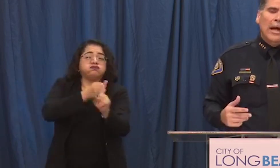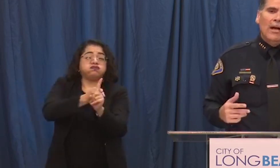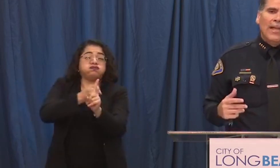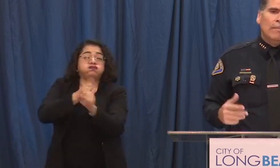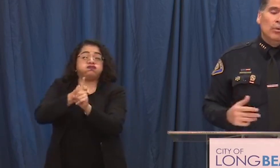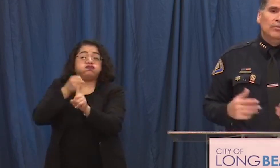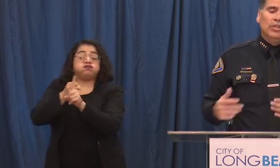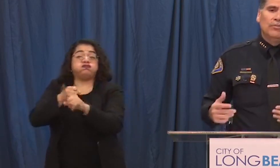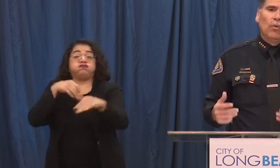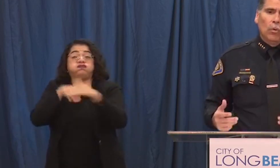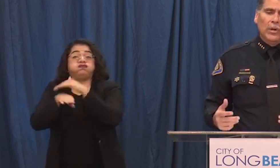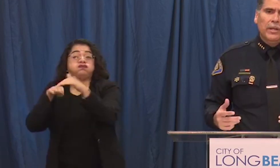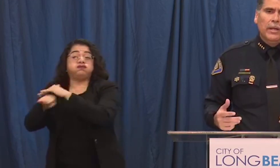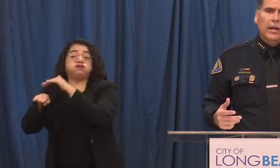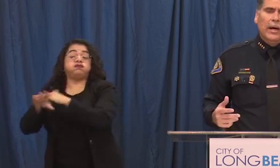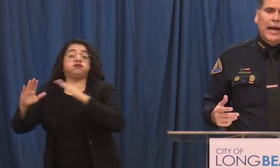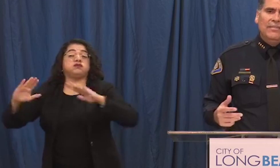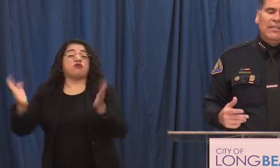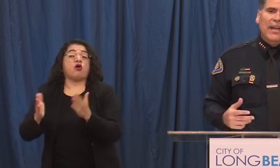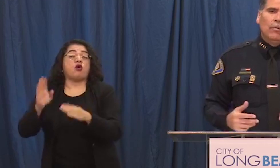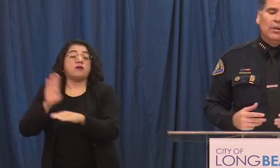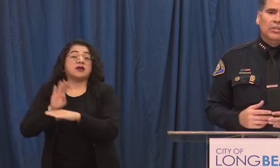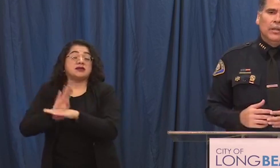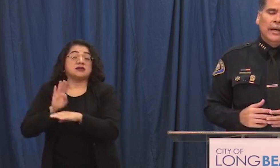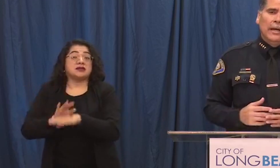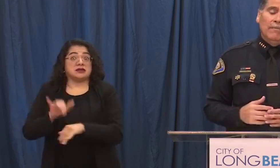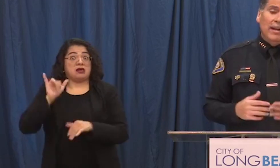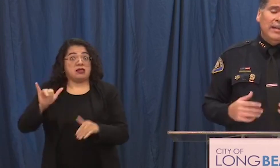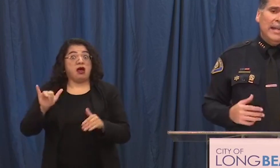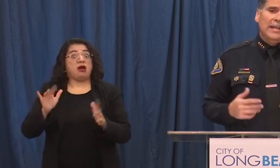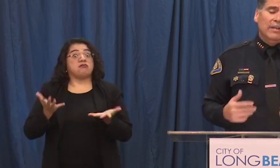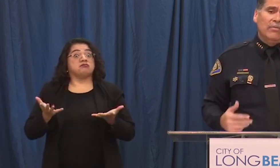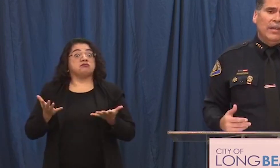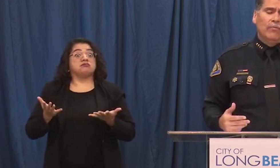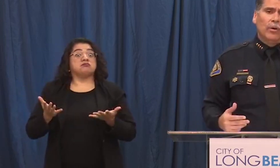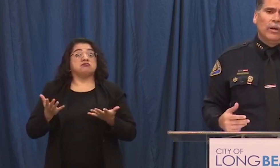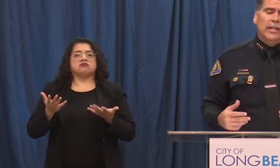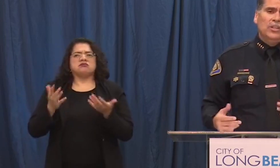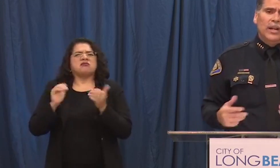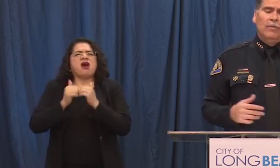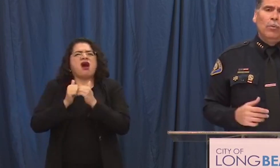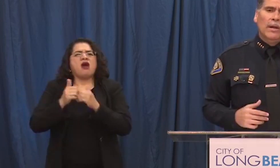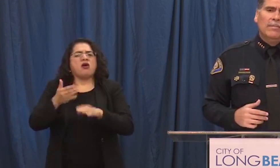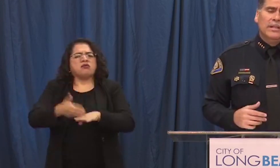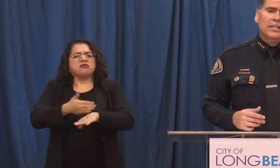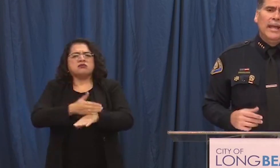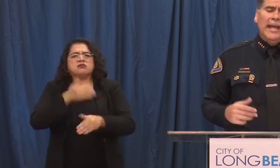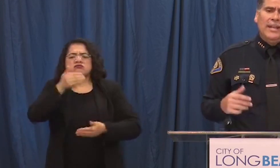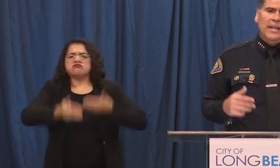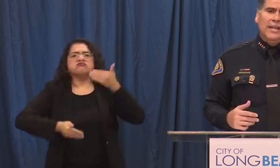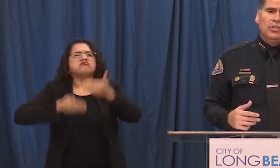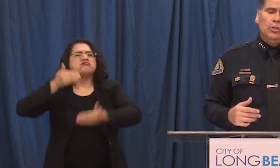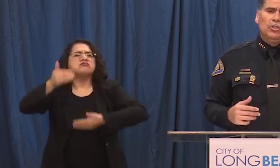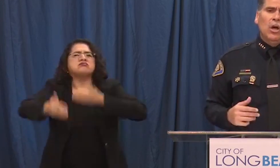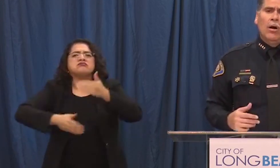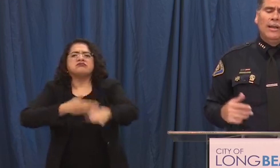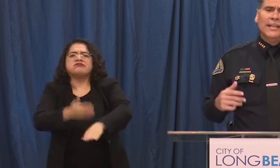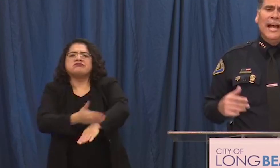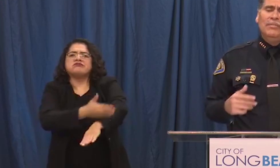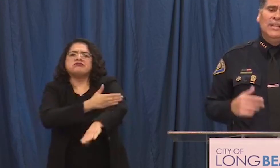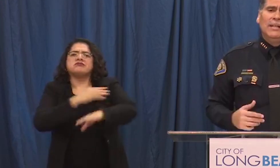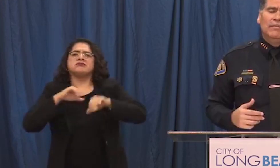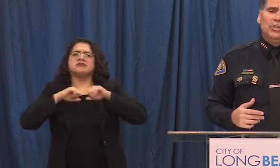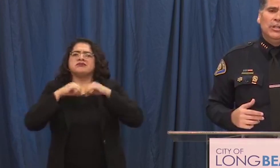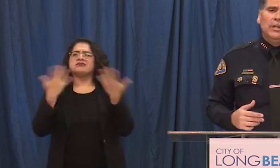know how that moves us forward I think that was a very negative thing for each and every one of us and yes you saw